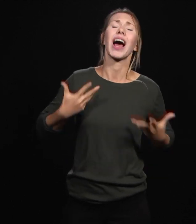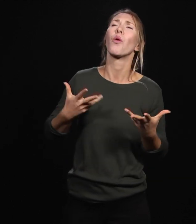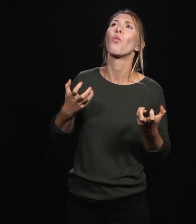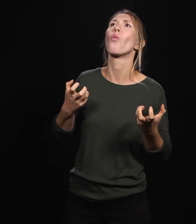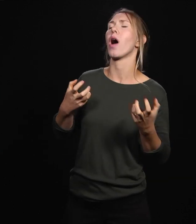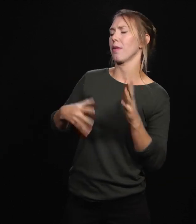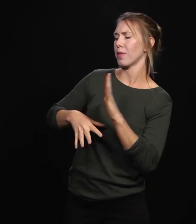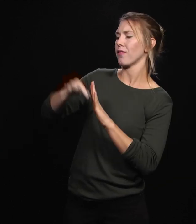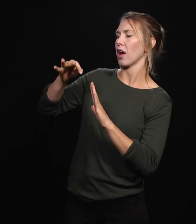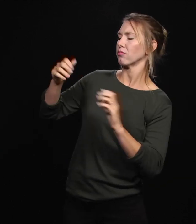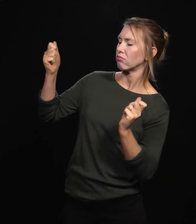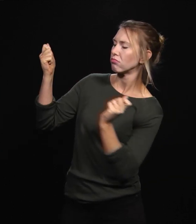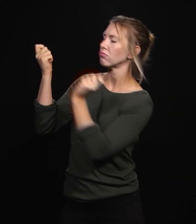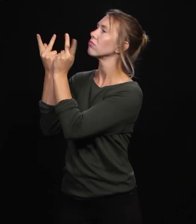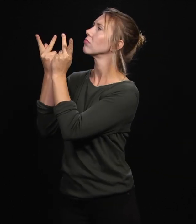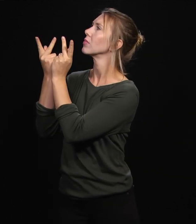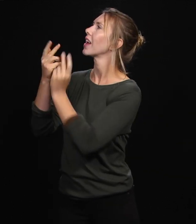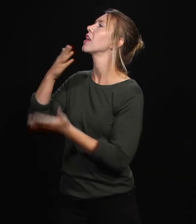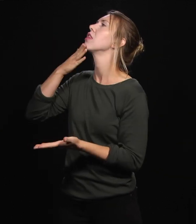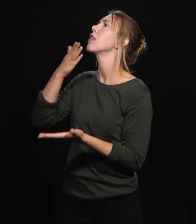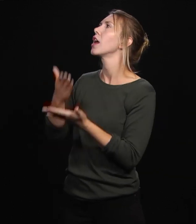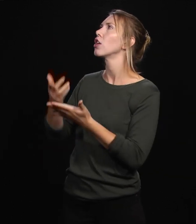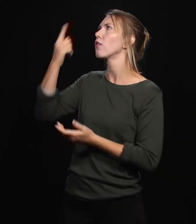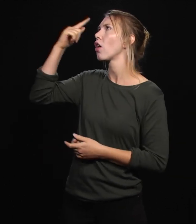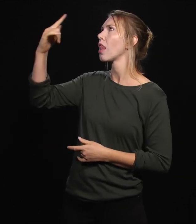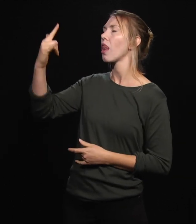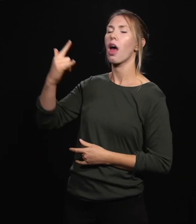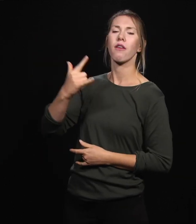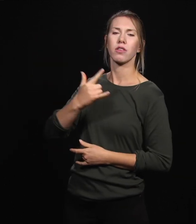God, thank you for loving me so much that you provided a Savior.